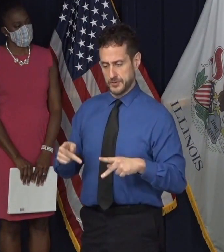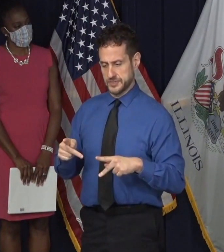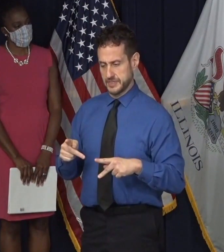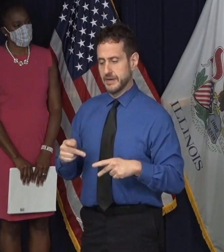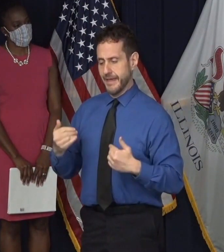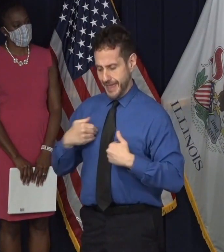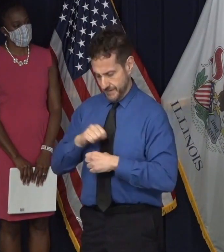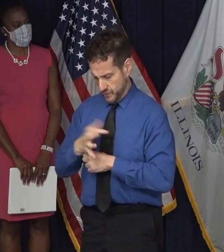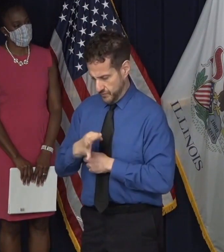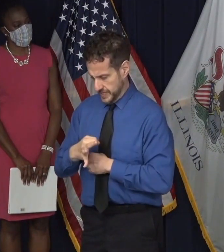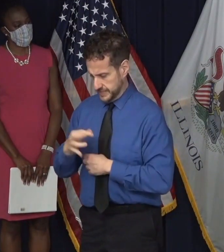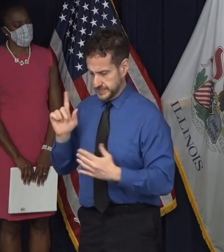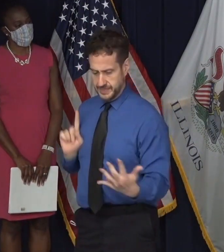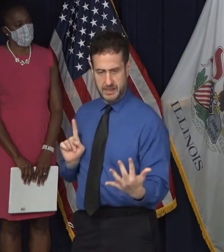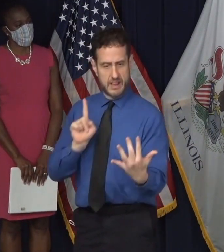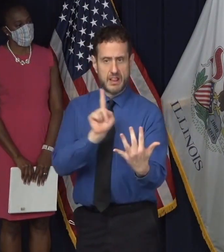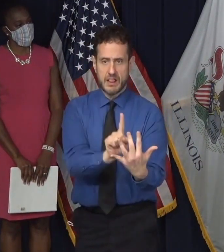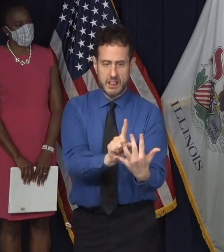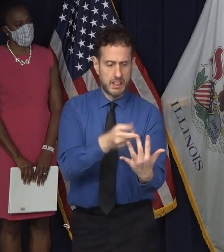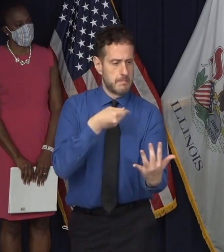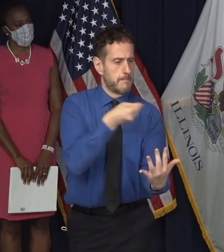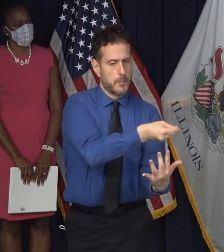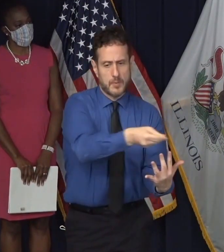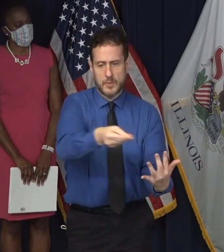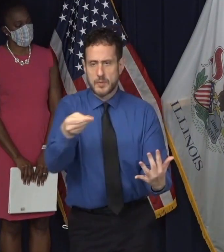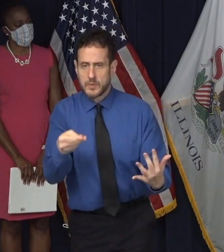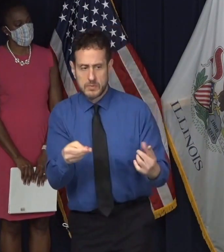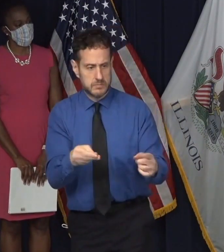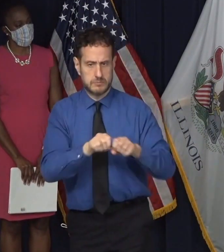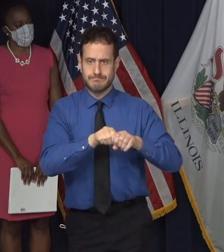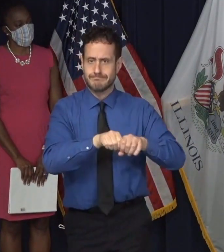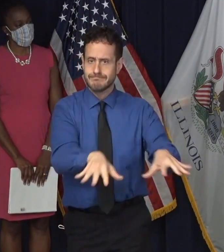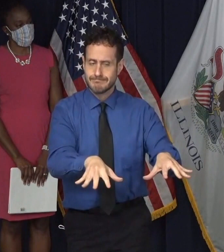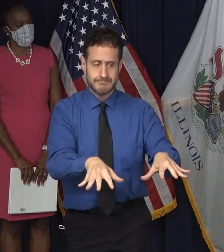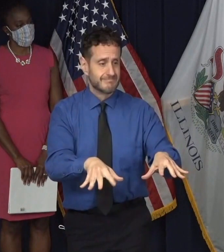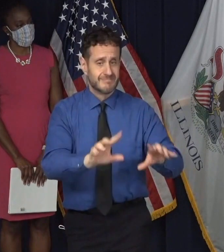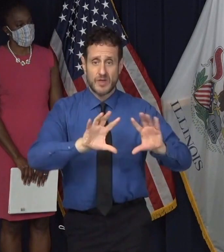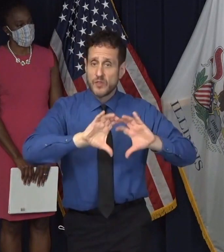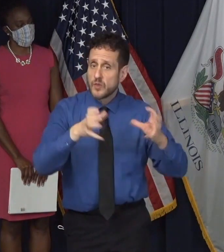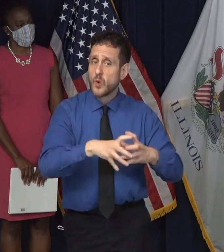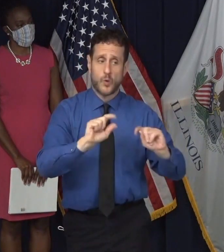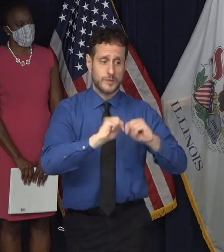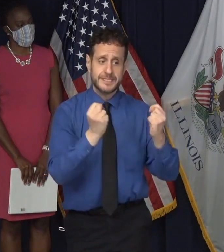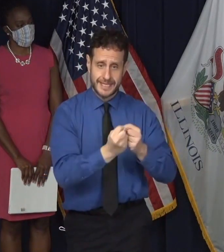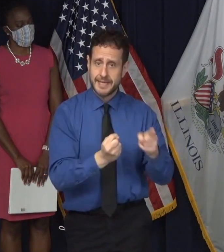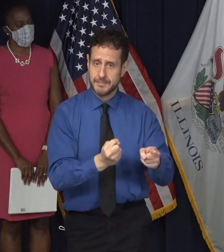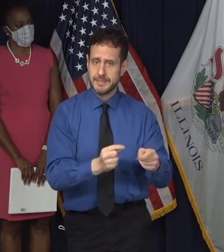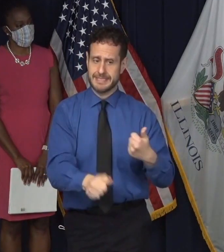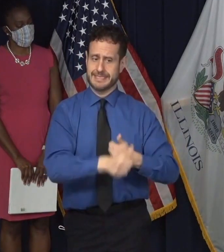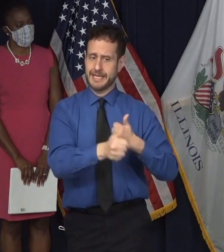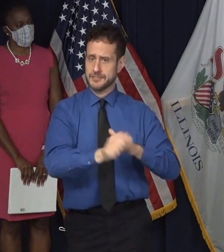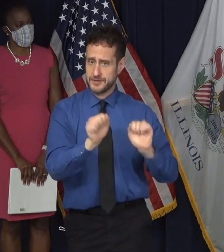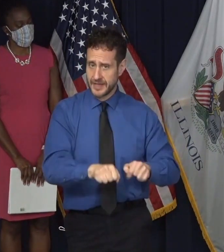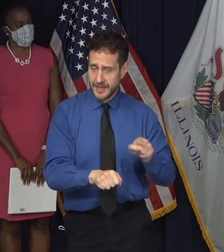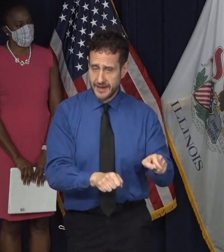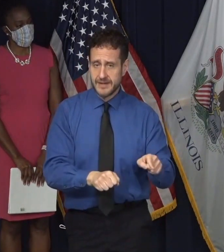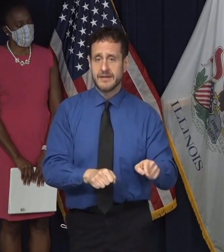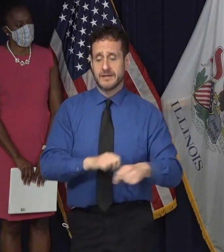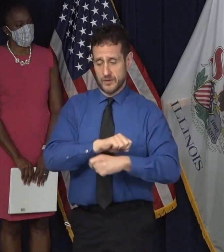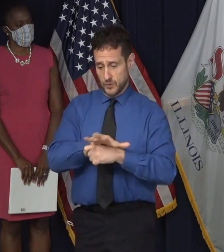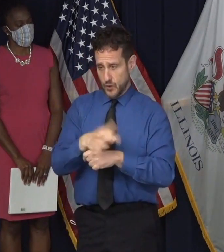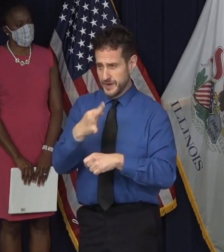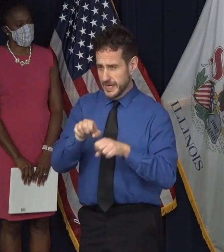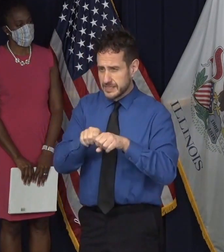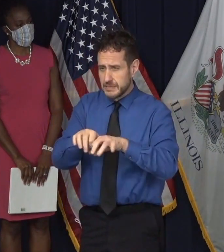reaction of spread that can quickly threaten an entire team. While the virus continues to circulate widely in our communities,